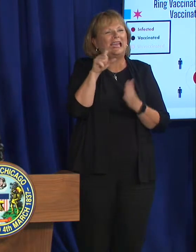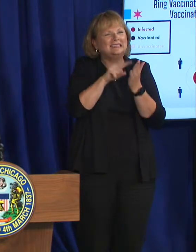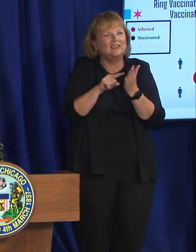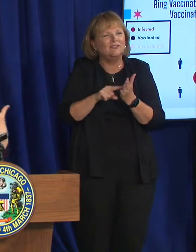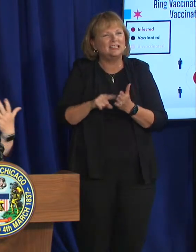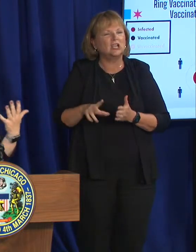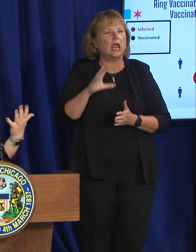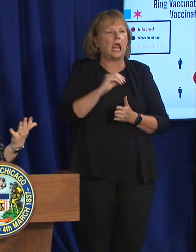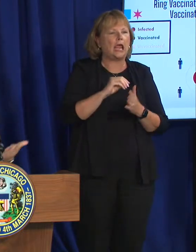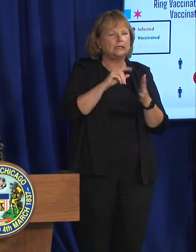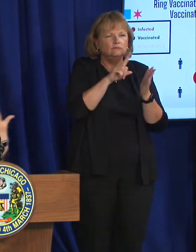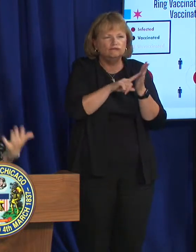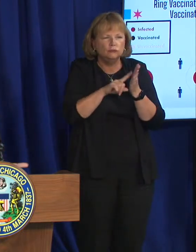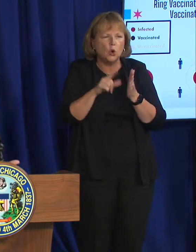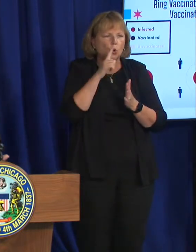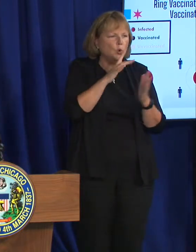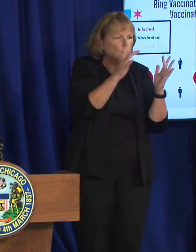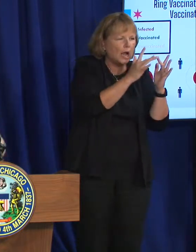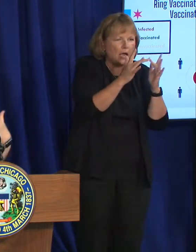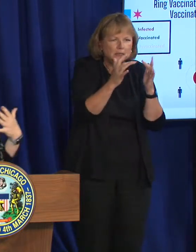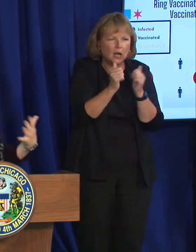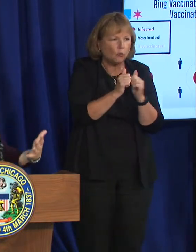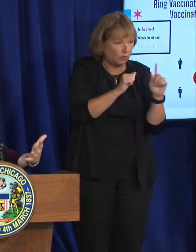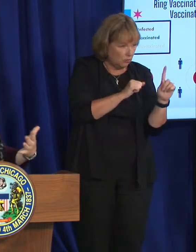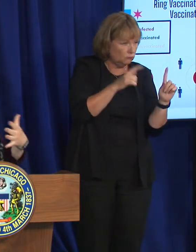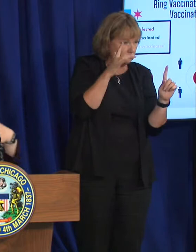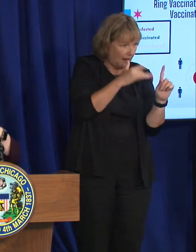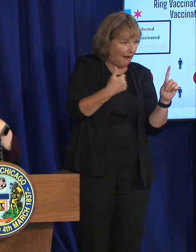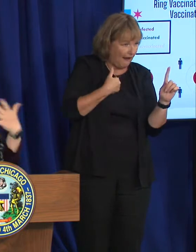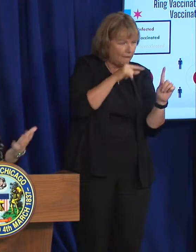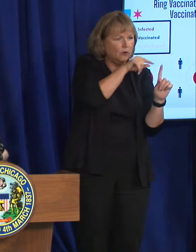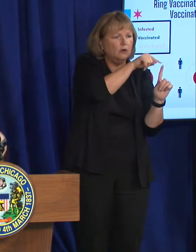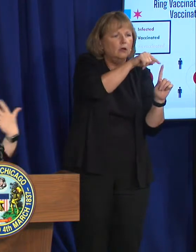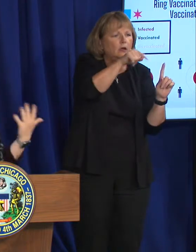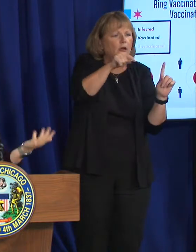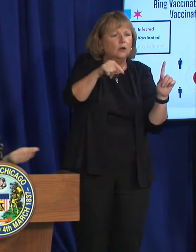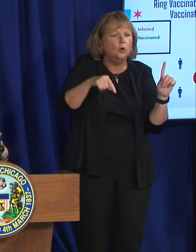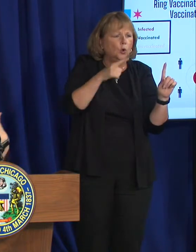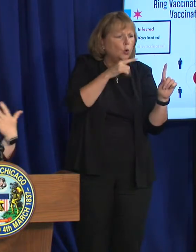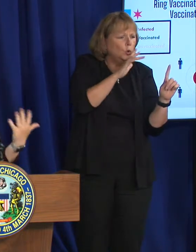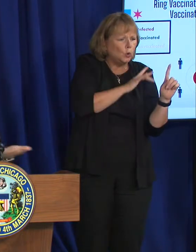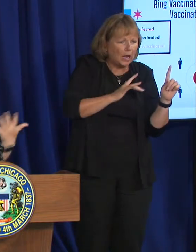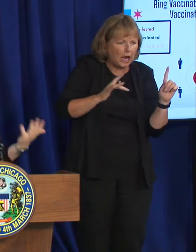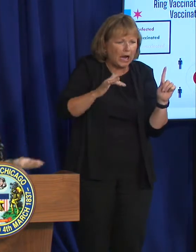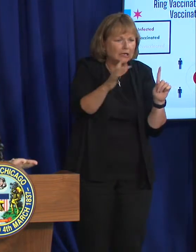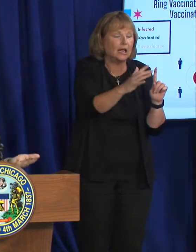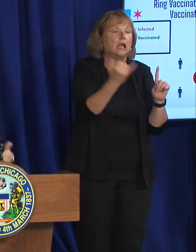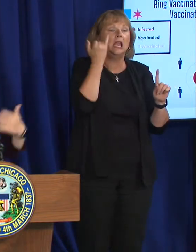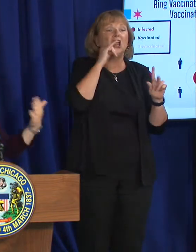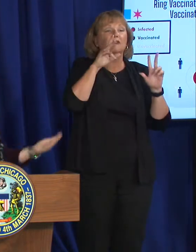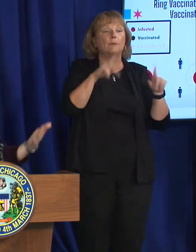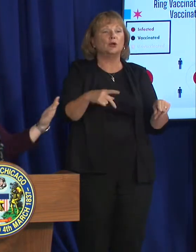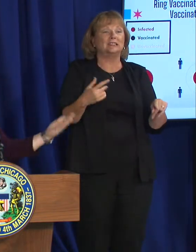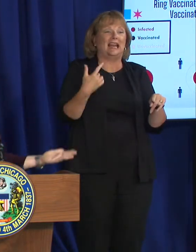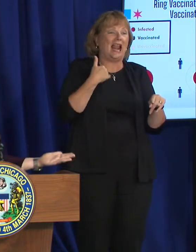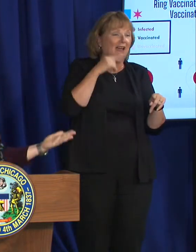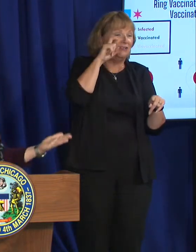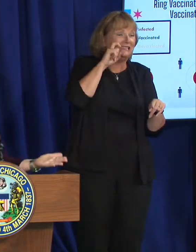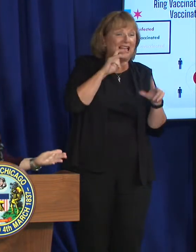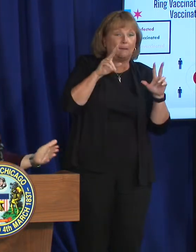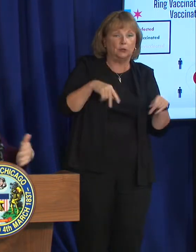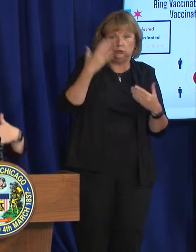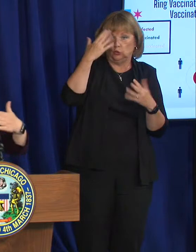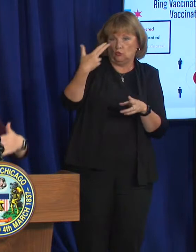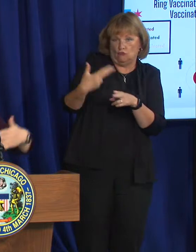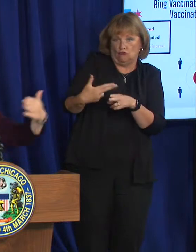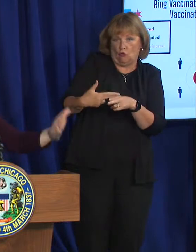tracing. So we have more concern if for example, there are people who may have had anonymous sex partners who can't name their